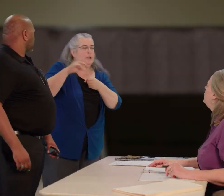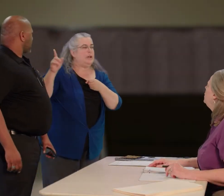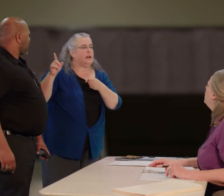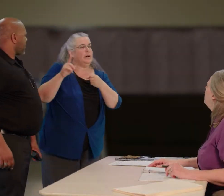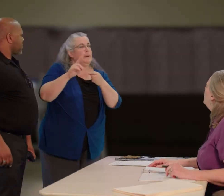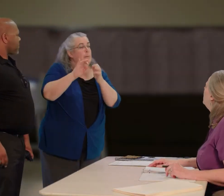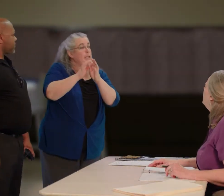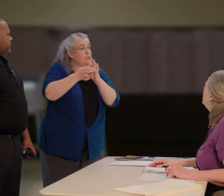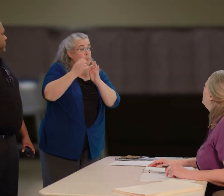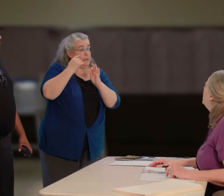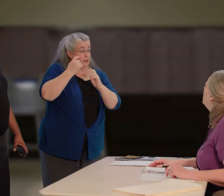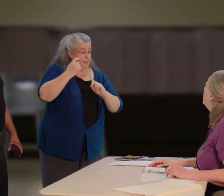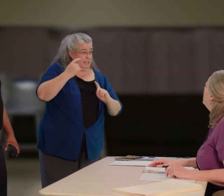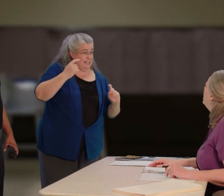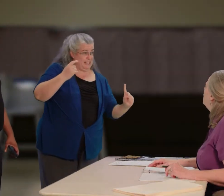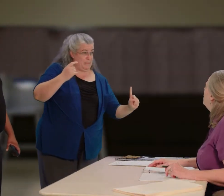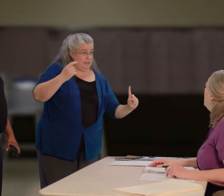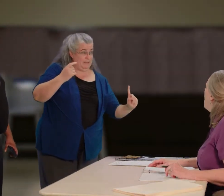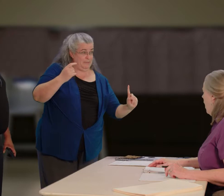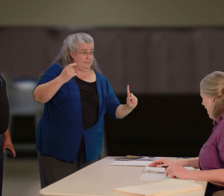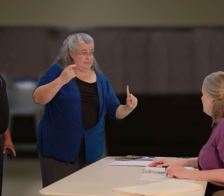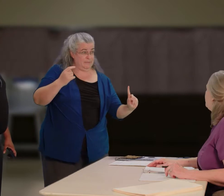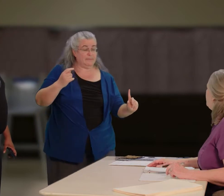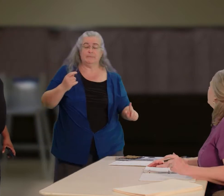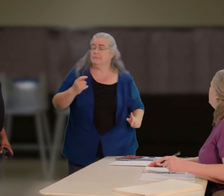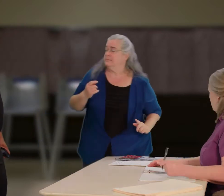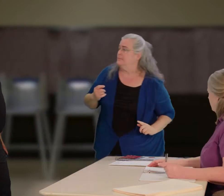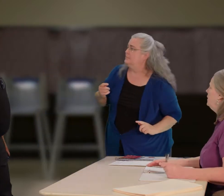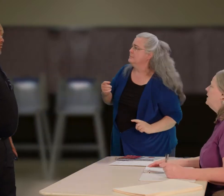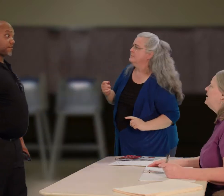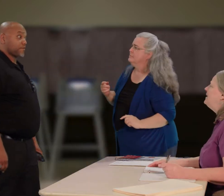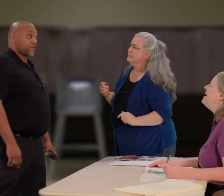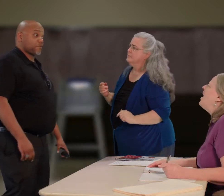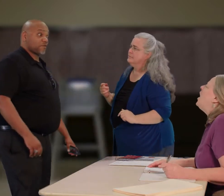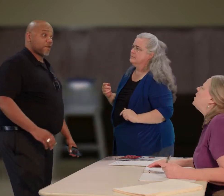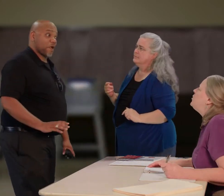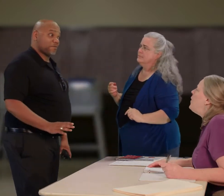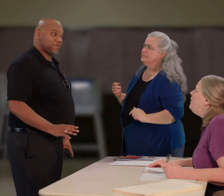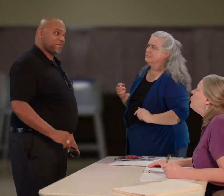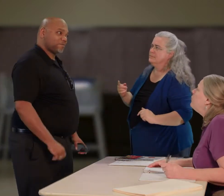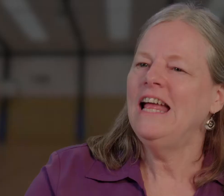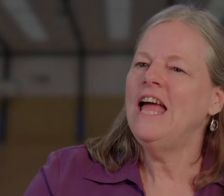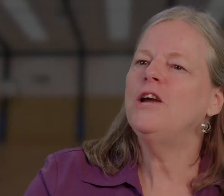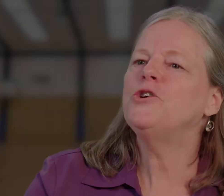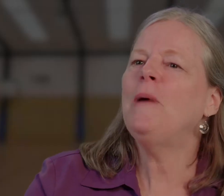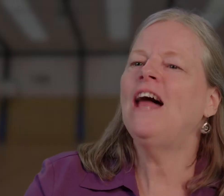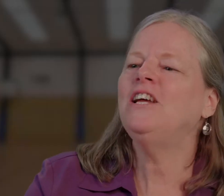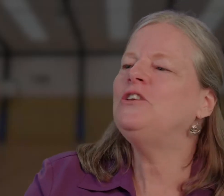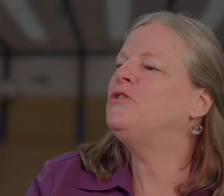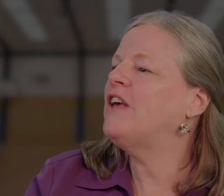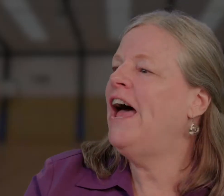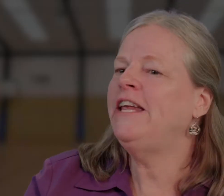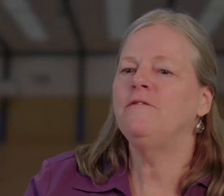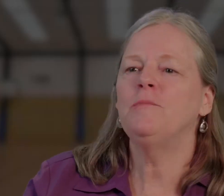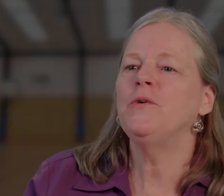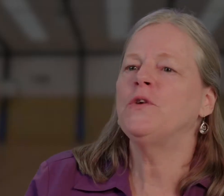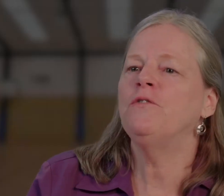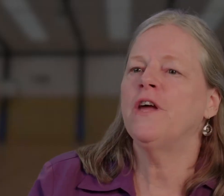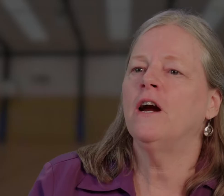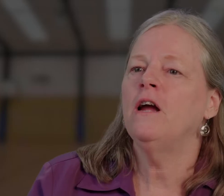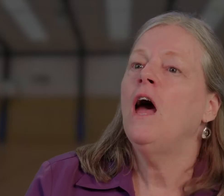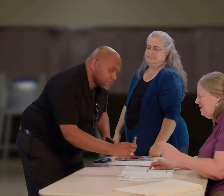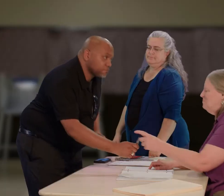a companion to assist them or an interpreter for communication. Speak at a normal speed and volume directly to the voter,